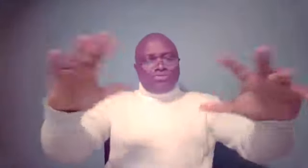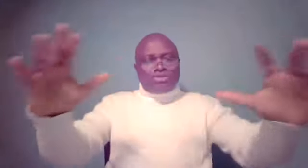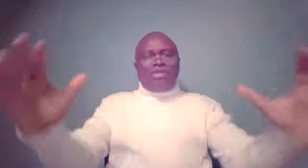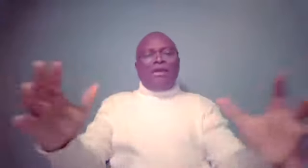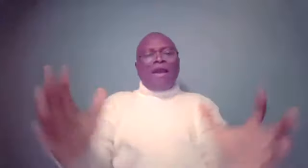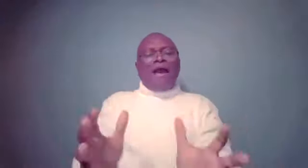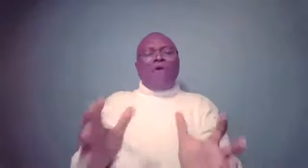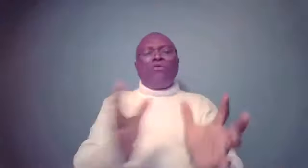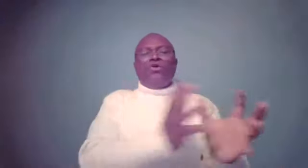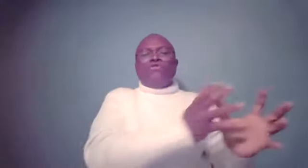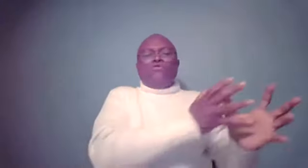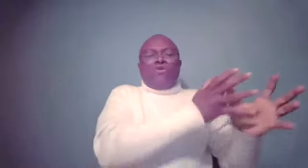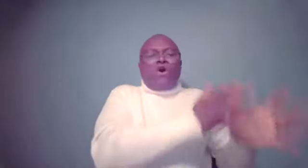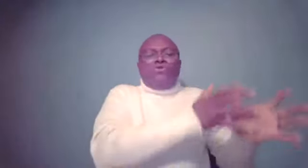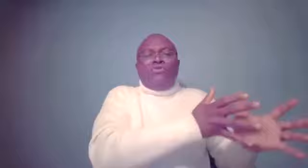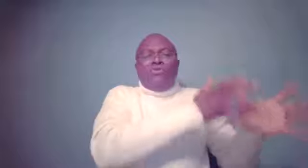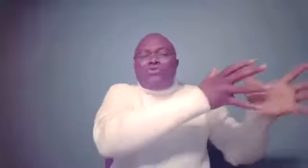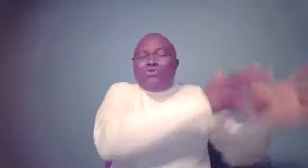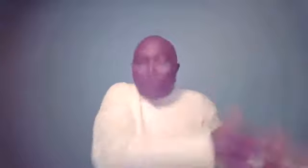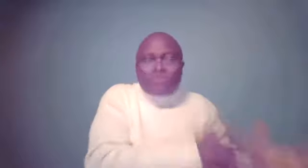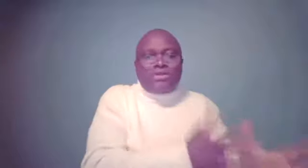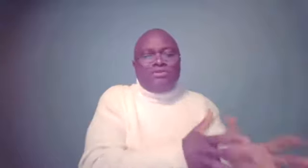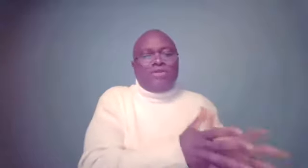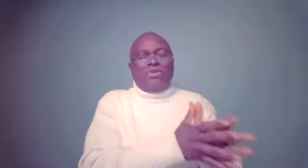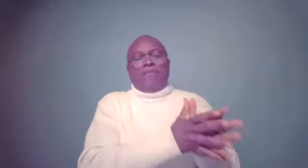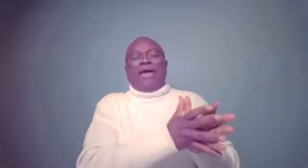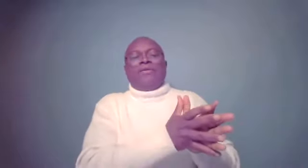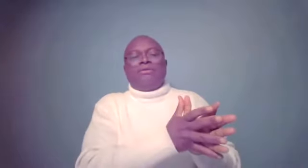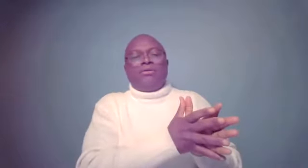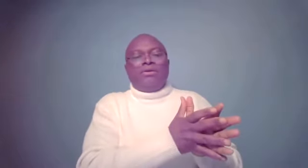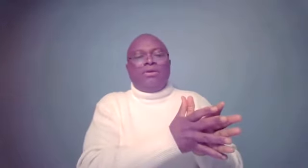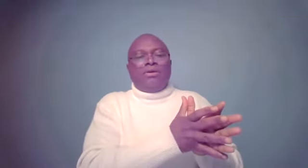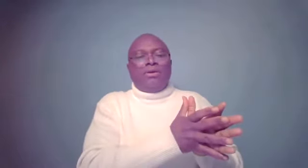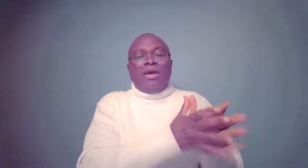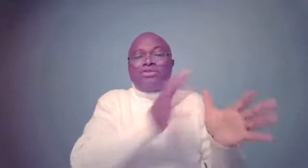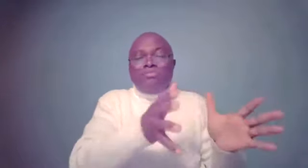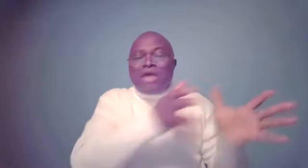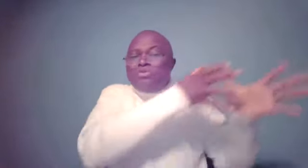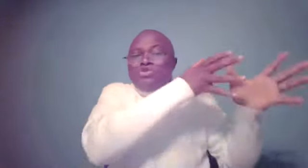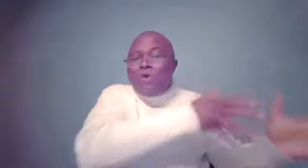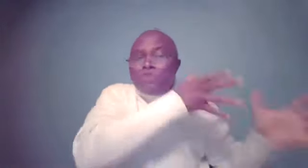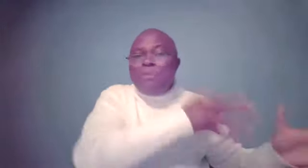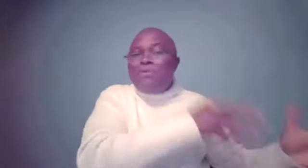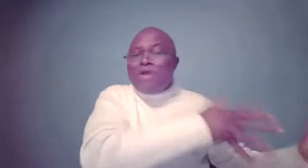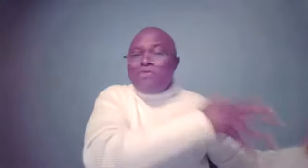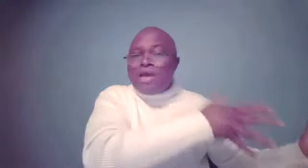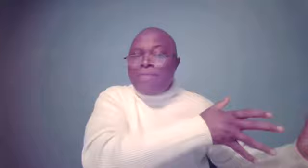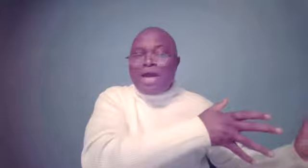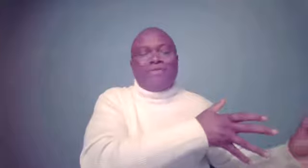see how God used those things that you think are bad. And sometimes those people that you think are bad